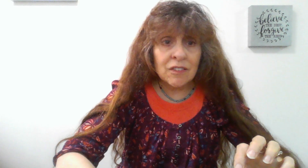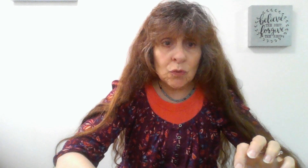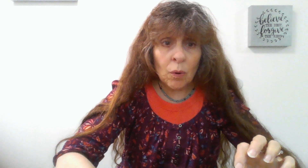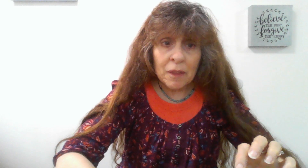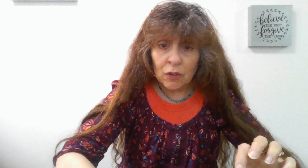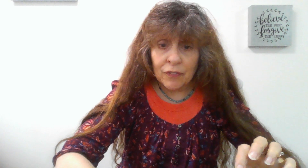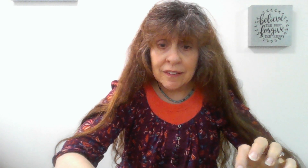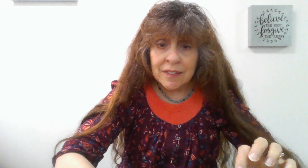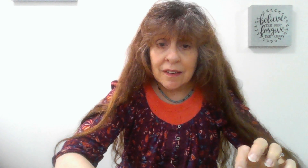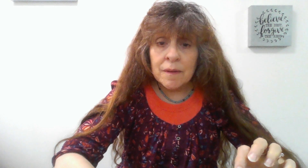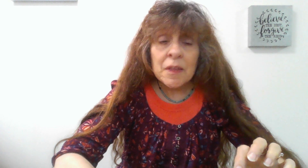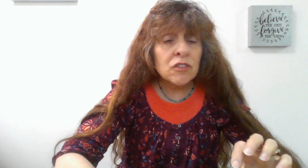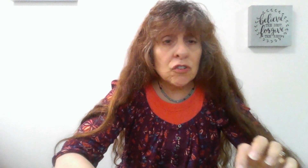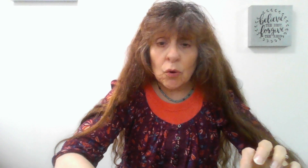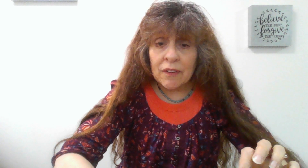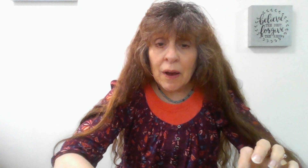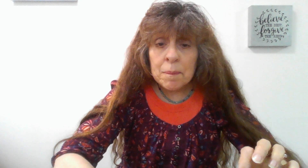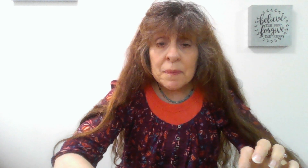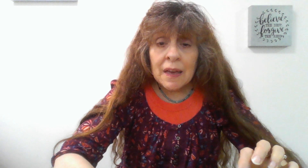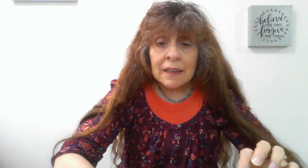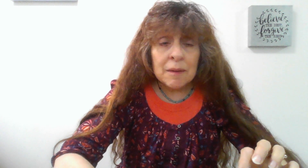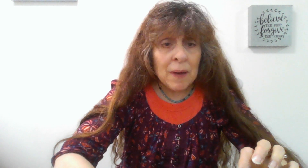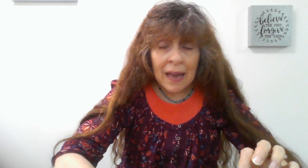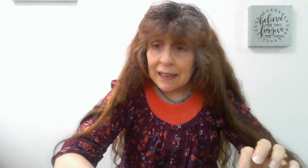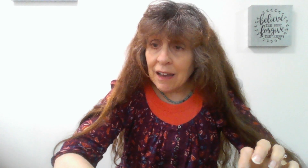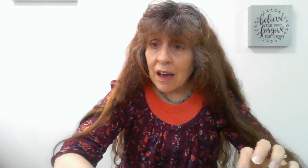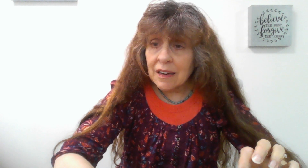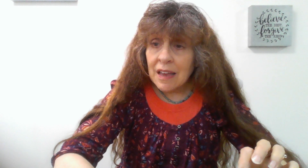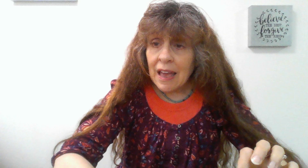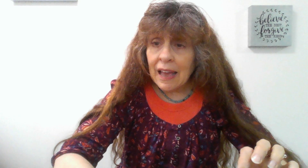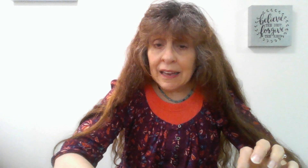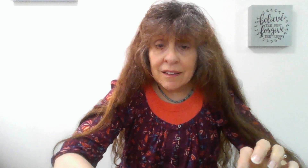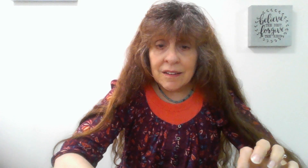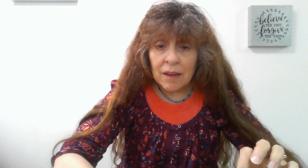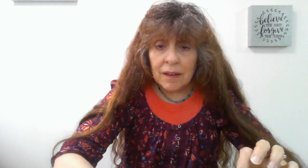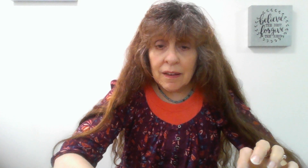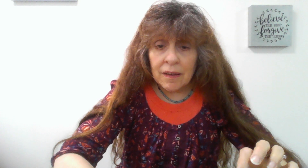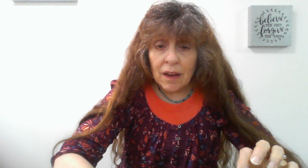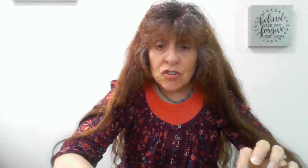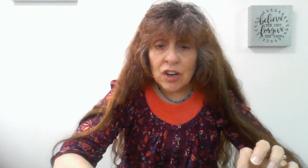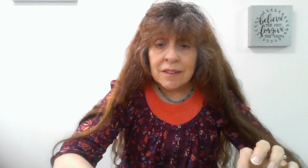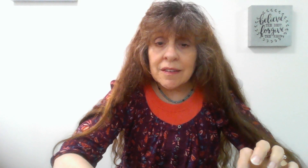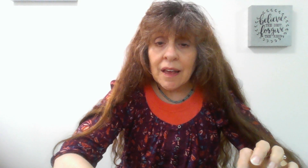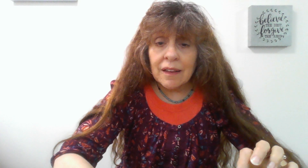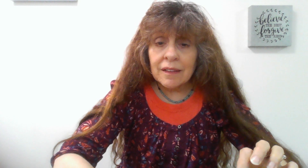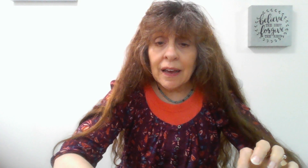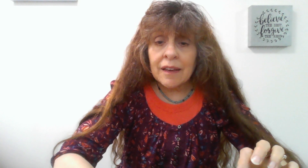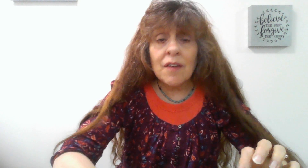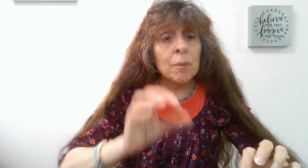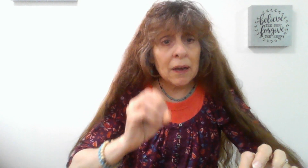storm that you're facing. So don't give up. Keep hanging on and just like the bike